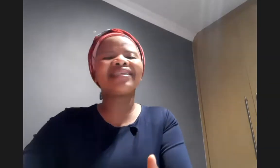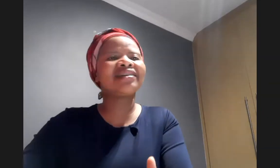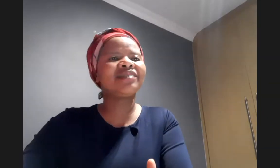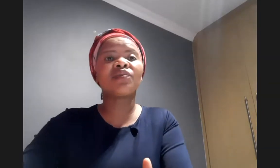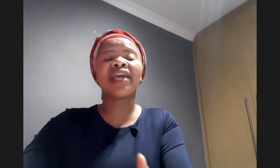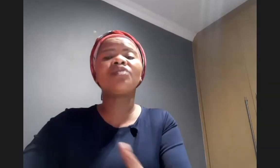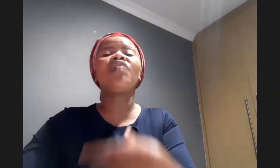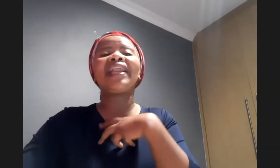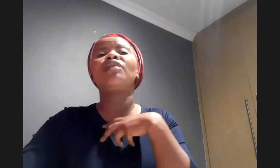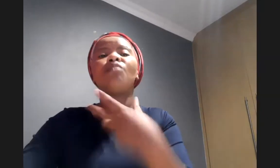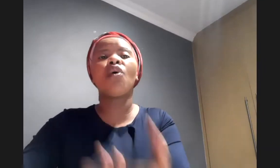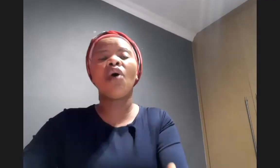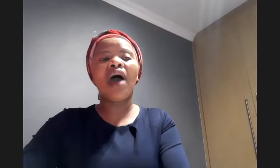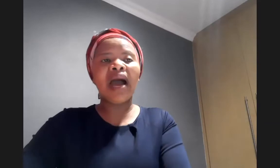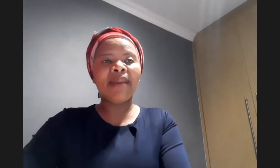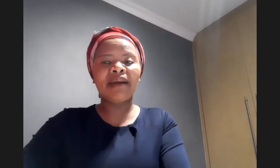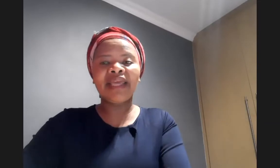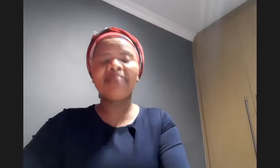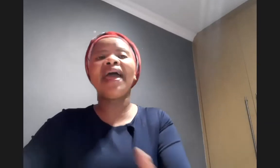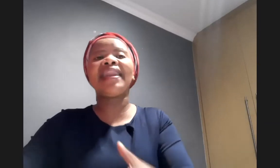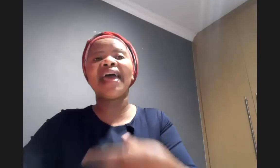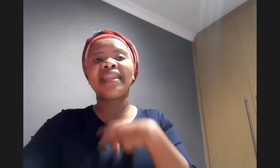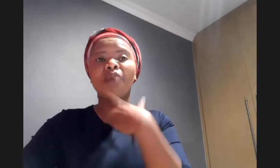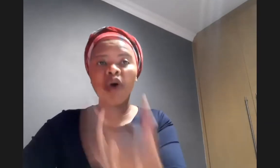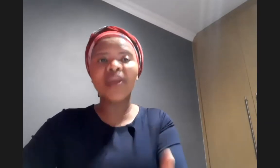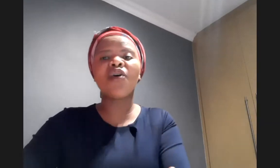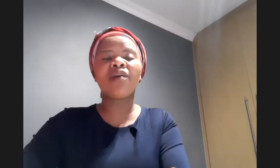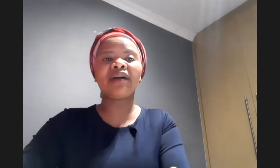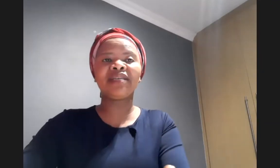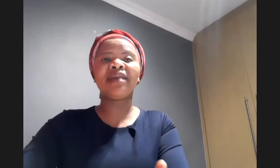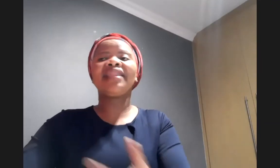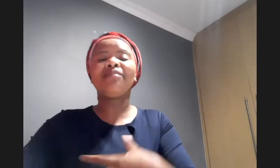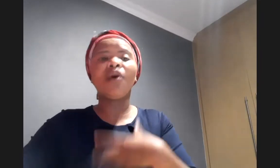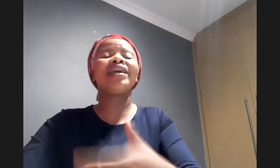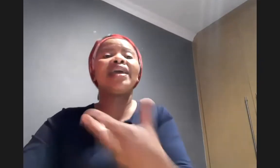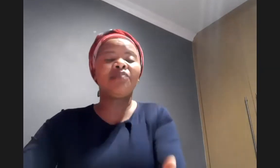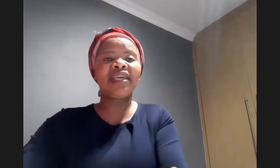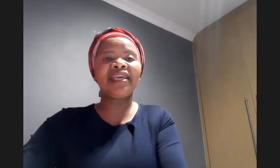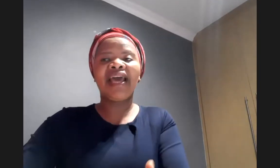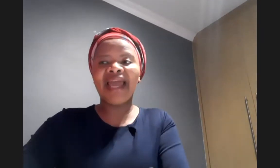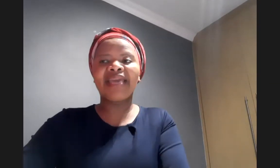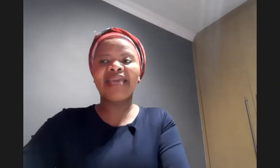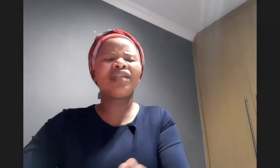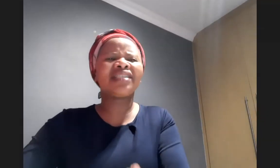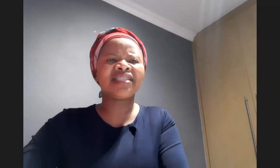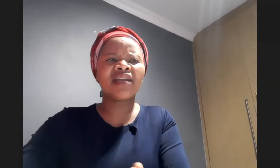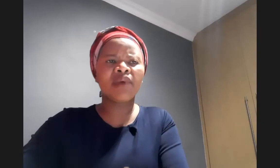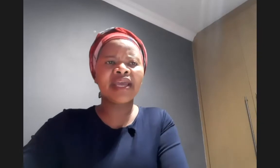scriptures we get to find out more about him and and the more we know about him the more we can be like him so that's the second way